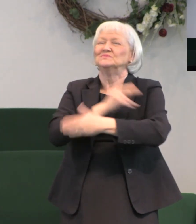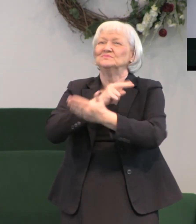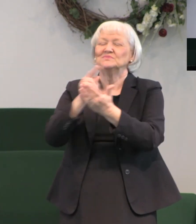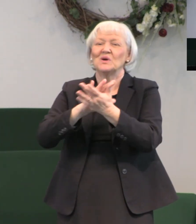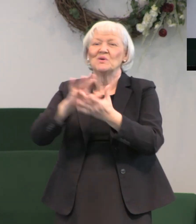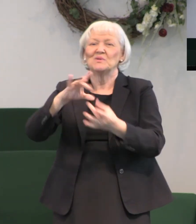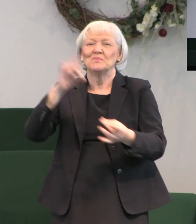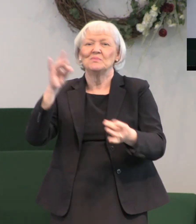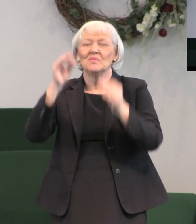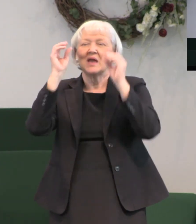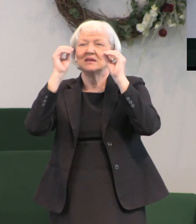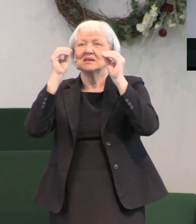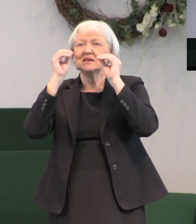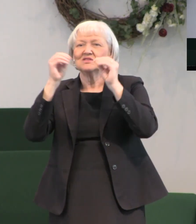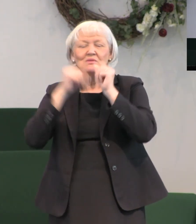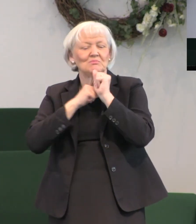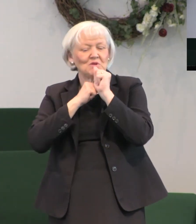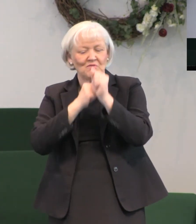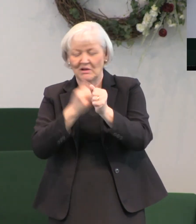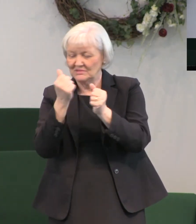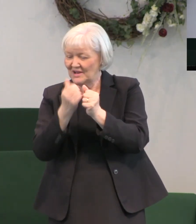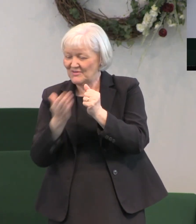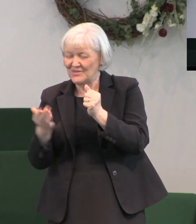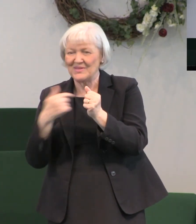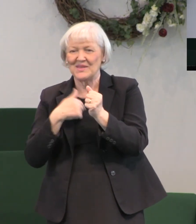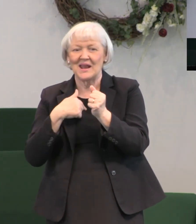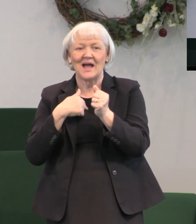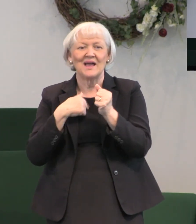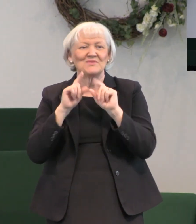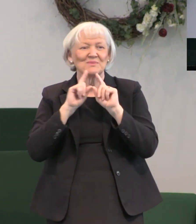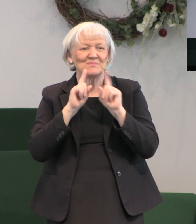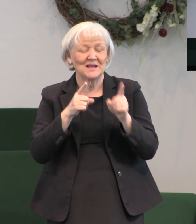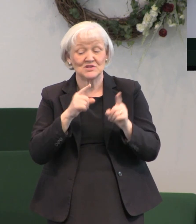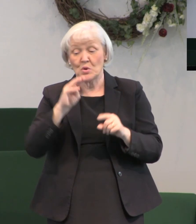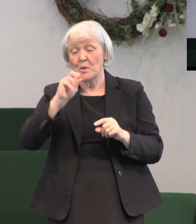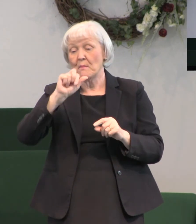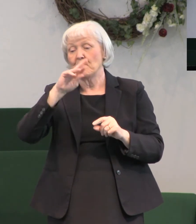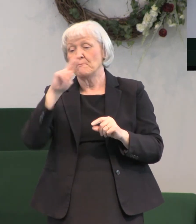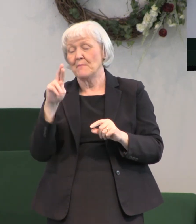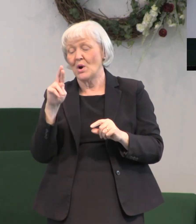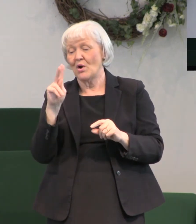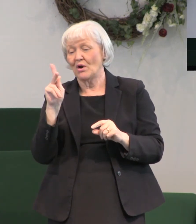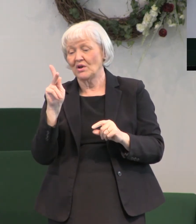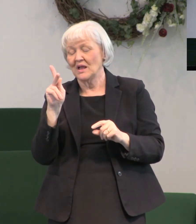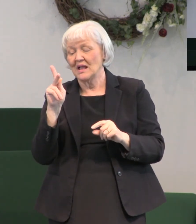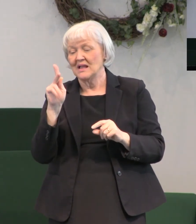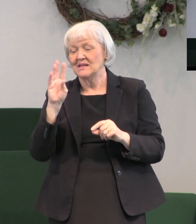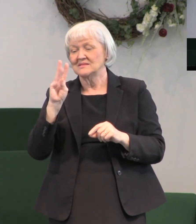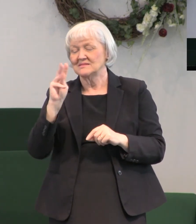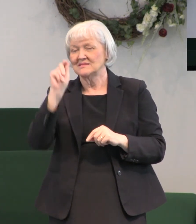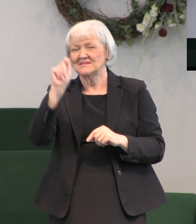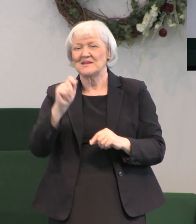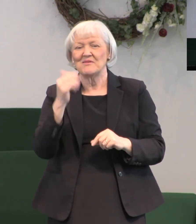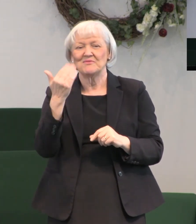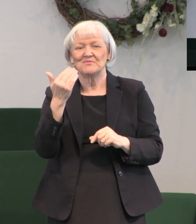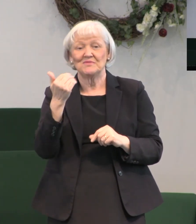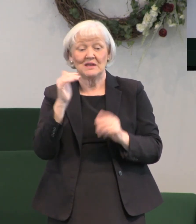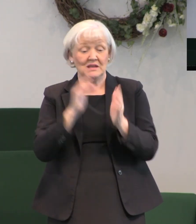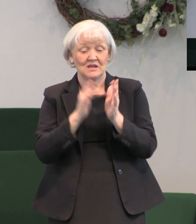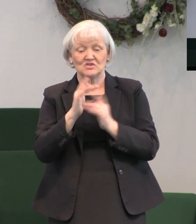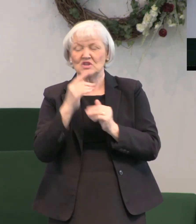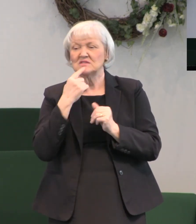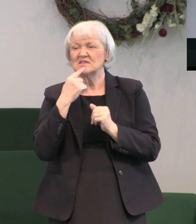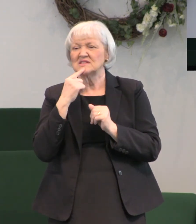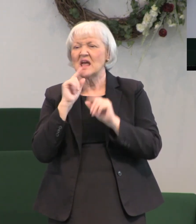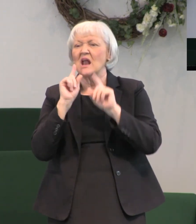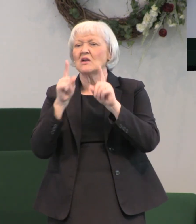observe all things whatsoever I've commanded you Mark 16 15 Jesus said go and preach the gospel go into all the